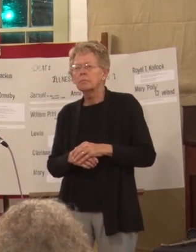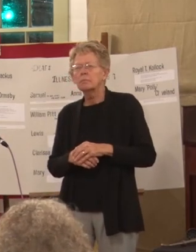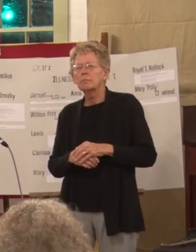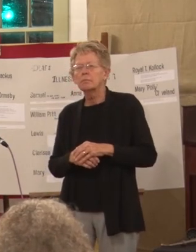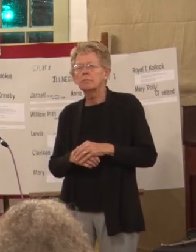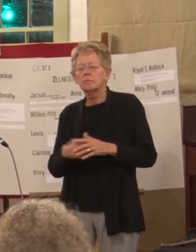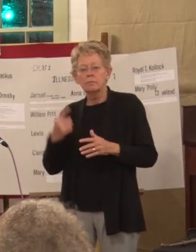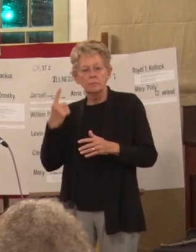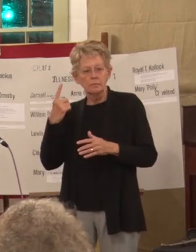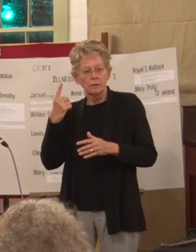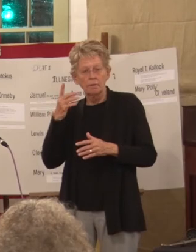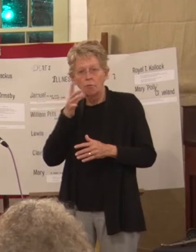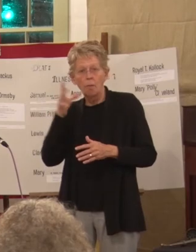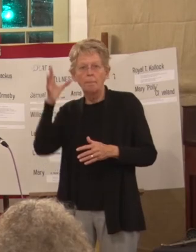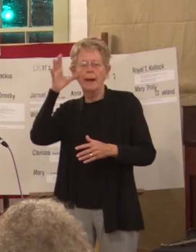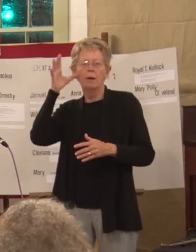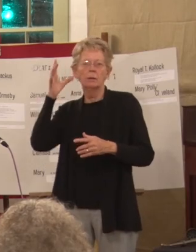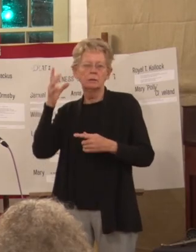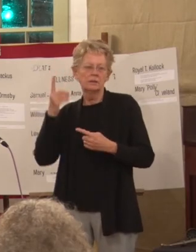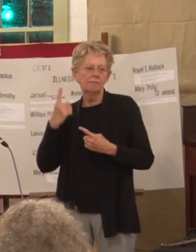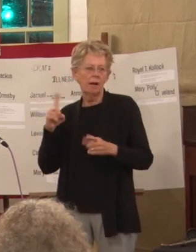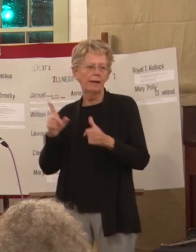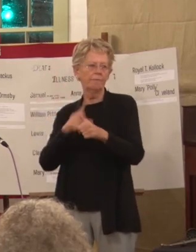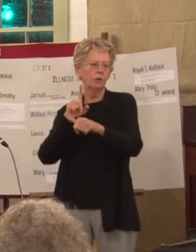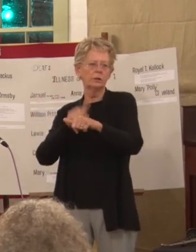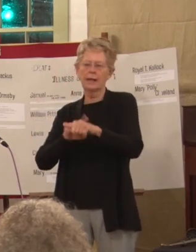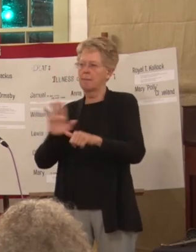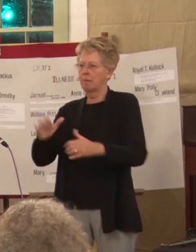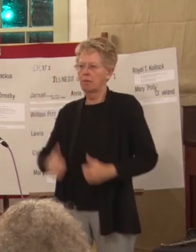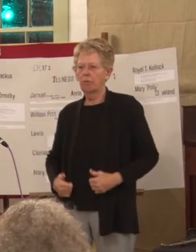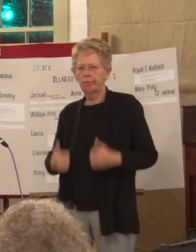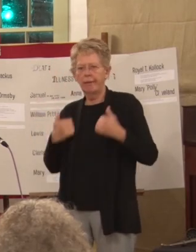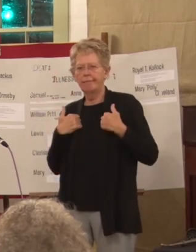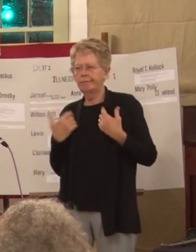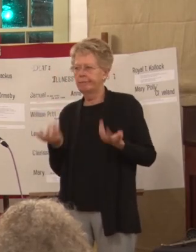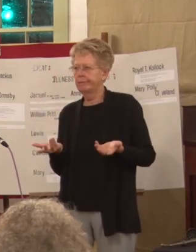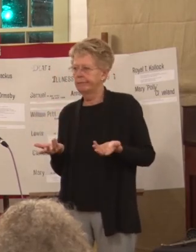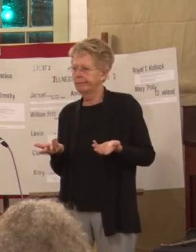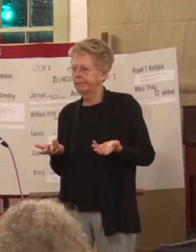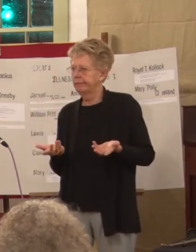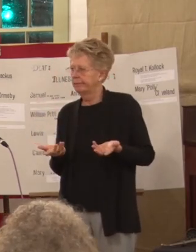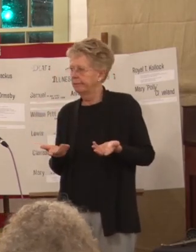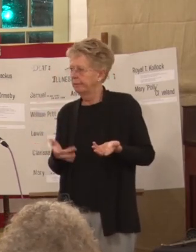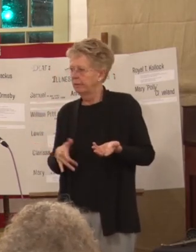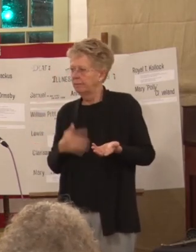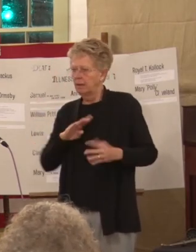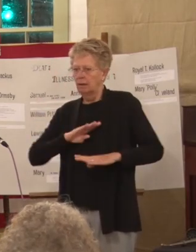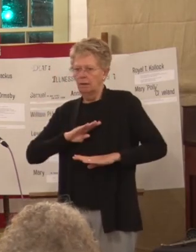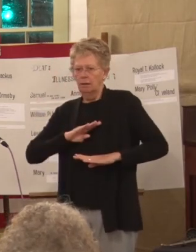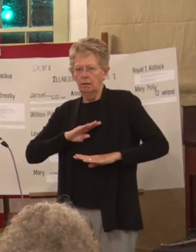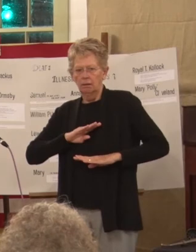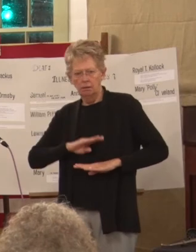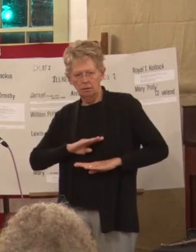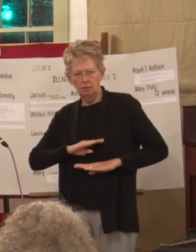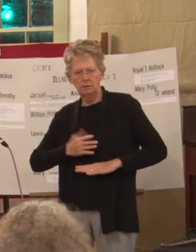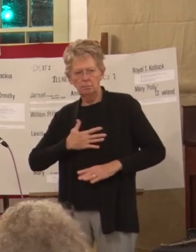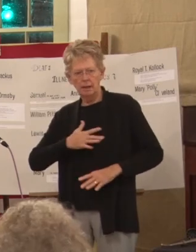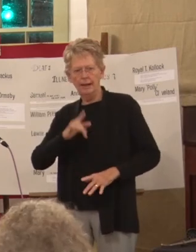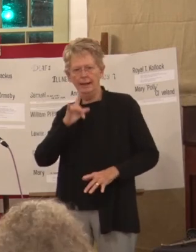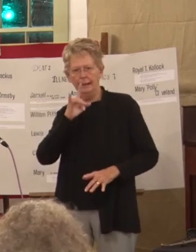to finally for the first time in their life to feel that my kid is prepared for the